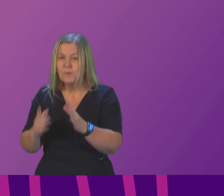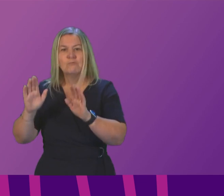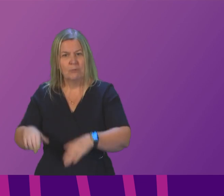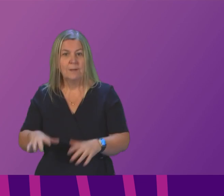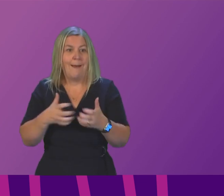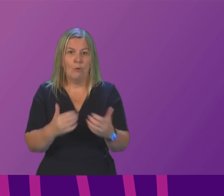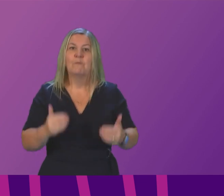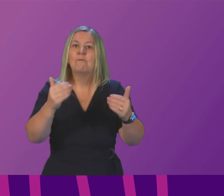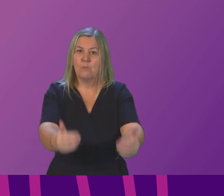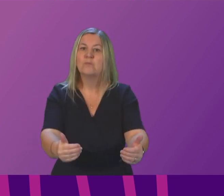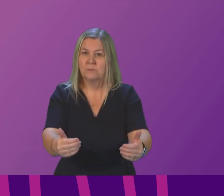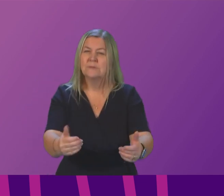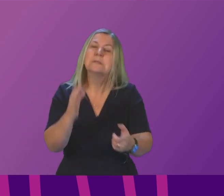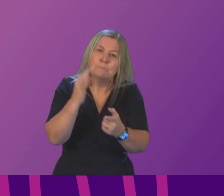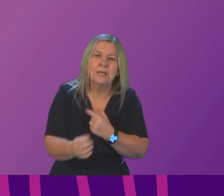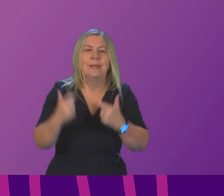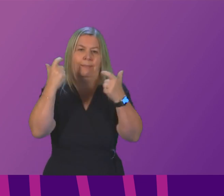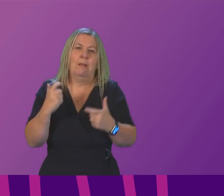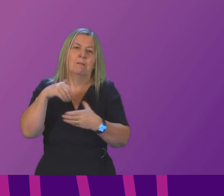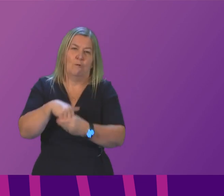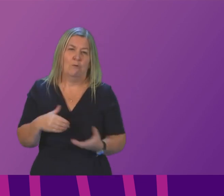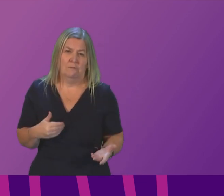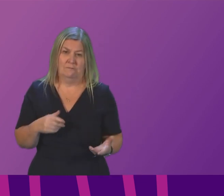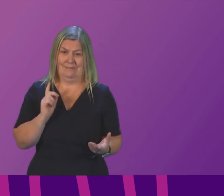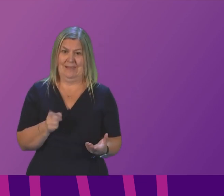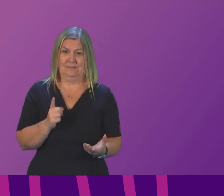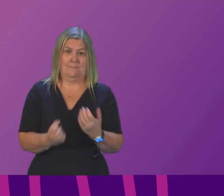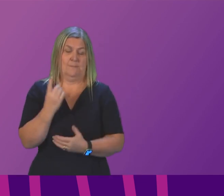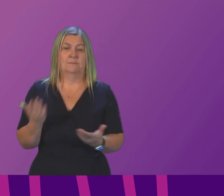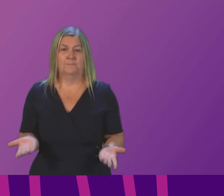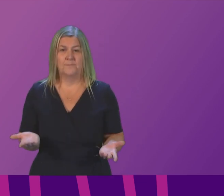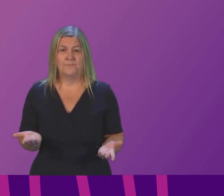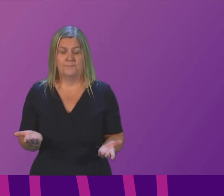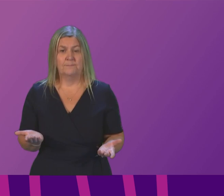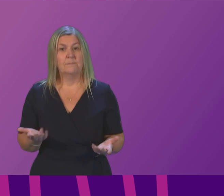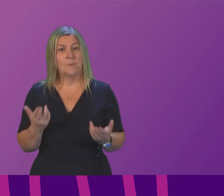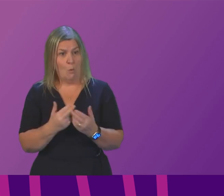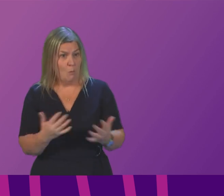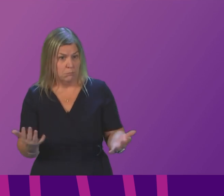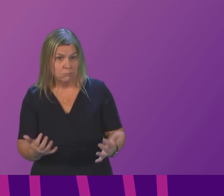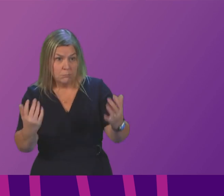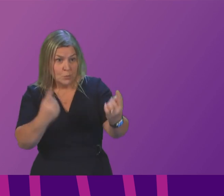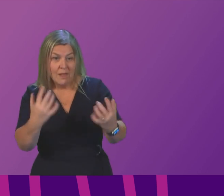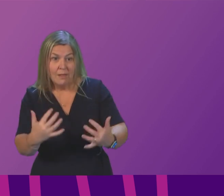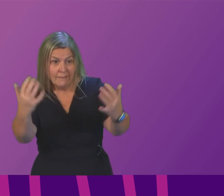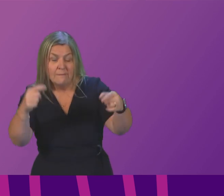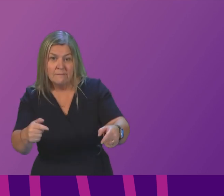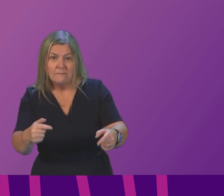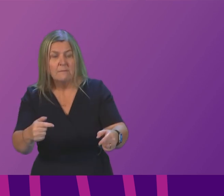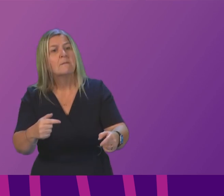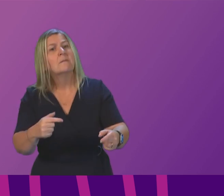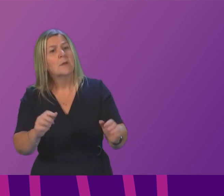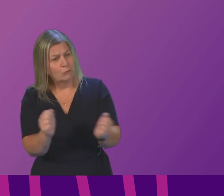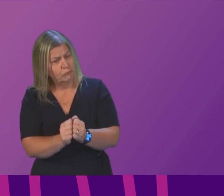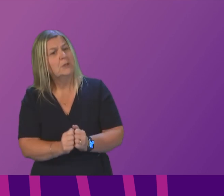implications are of legal considerations that is what has happened here and I hope now people across the chamber who have been calling for this would welcome the